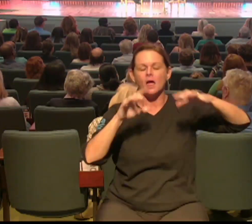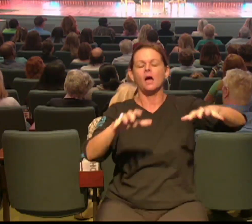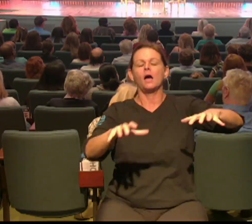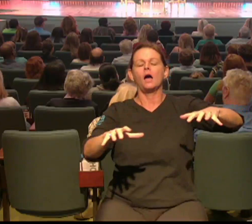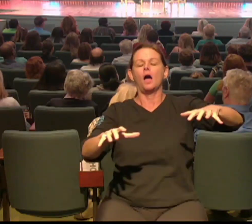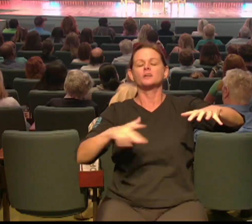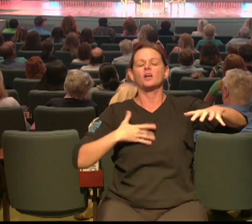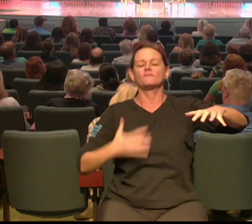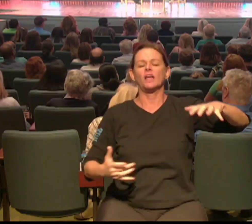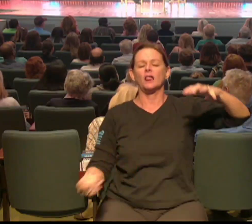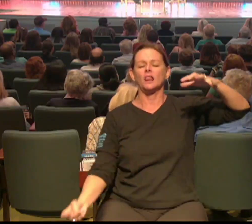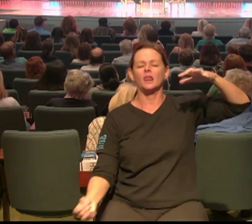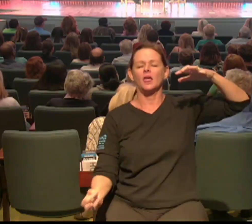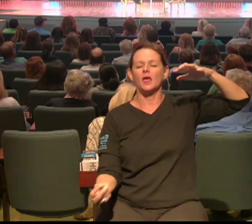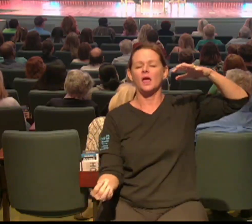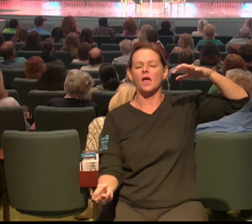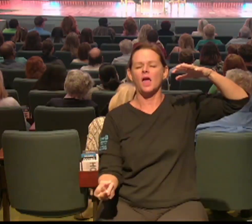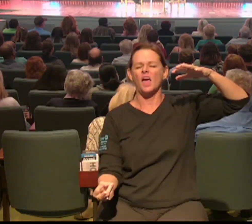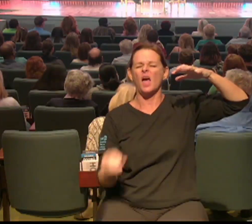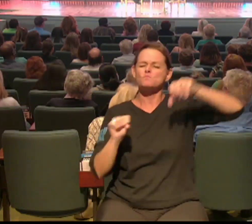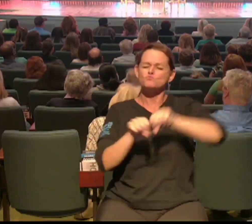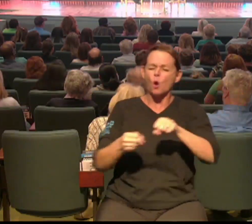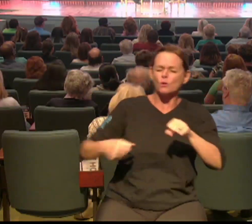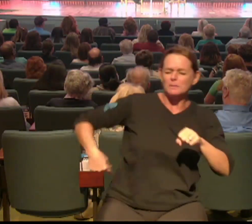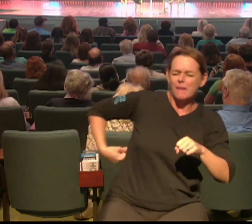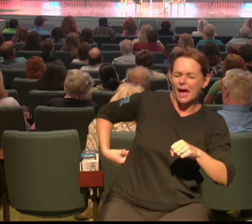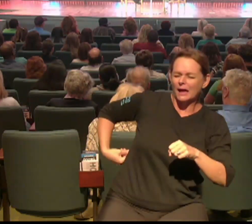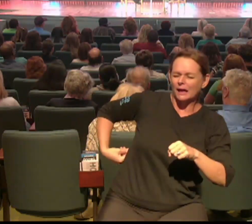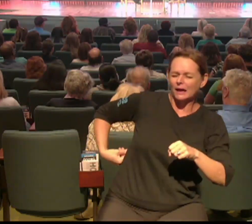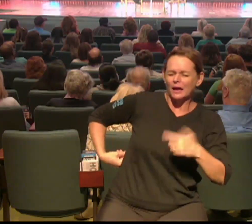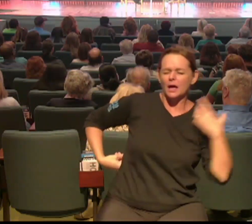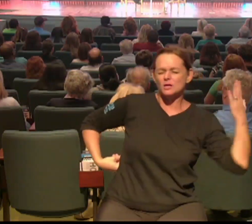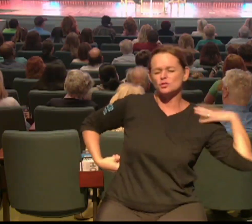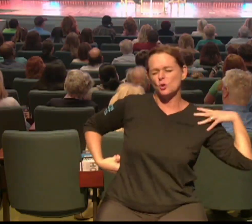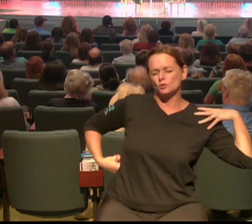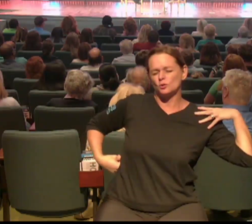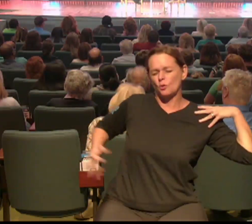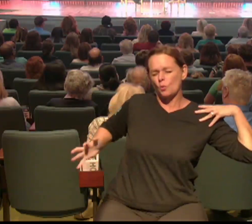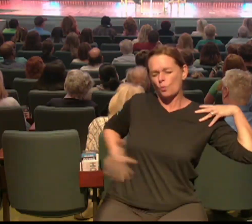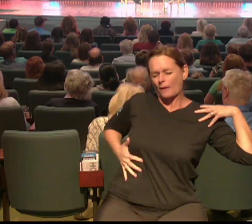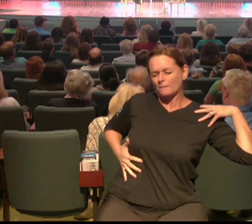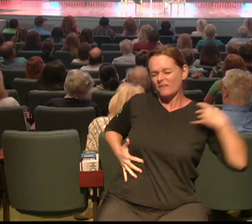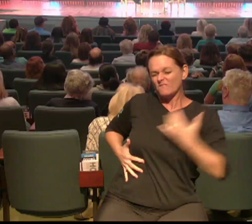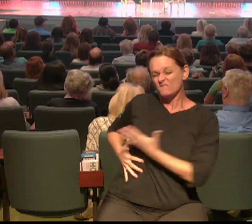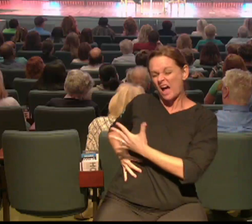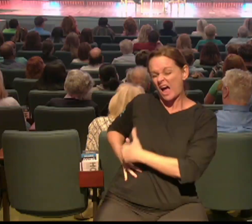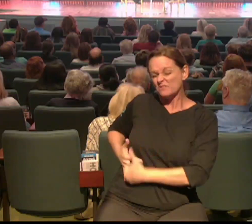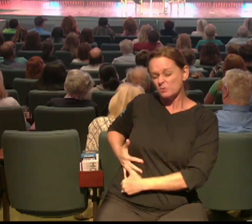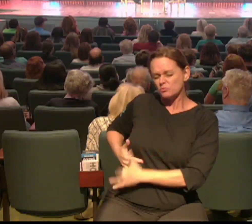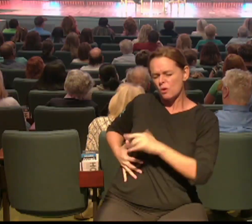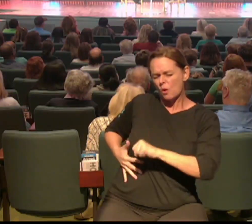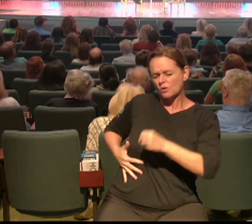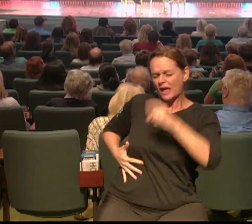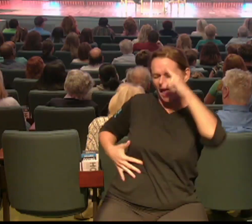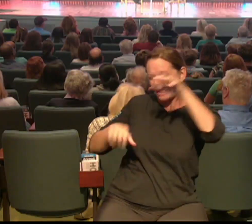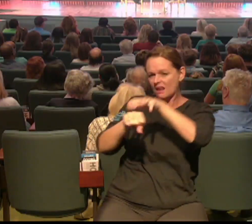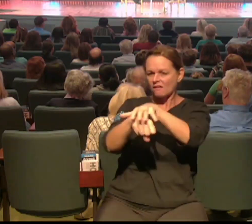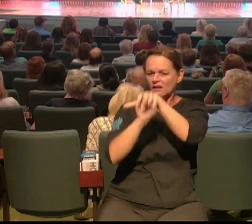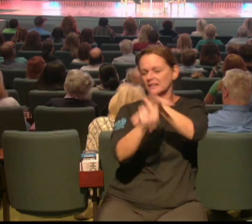feel the effects of a broken back a broken shoulder five broken ribs and a concussion and I was in terrible shape well they